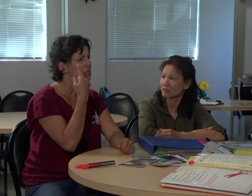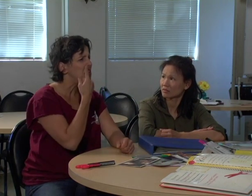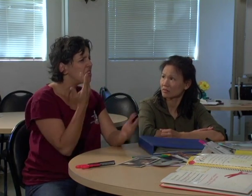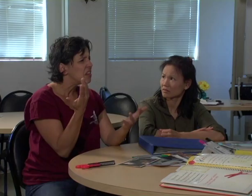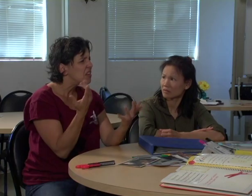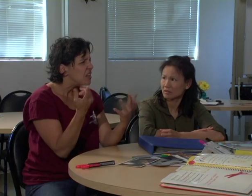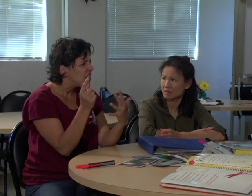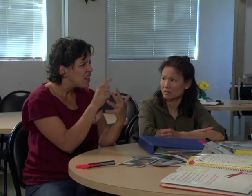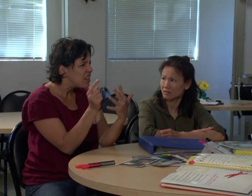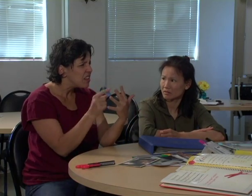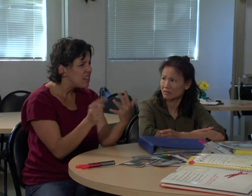What kind of things?